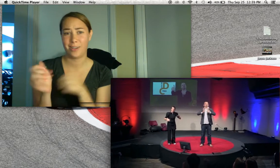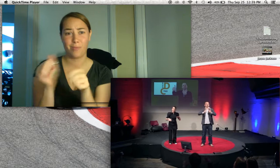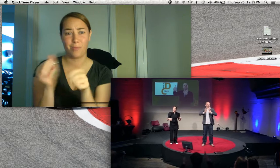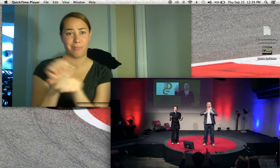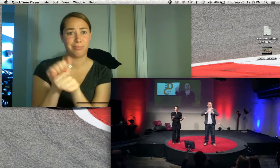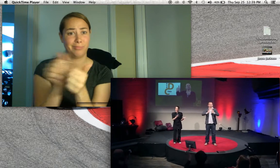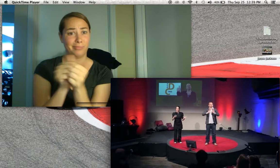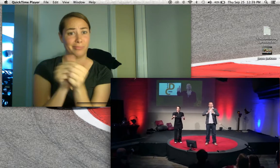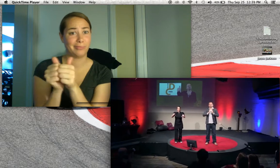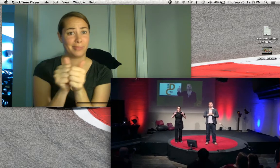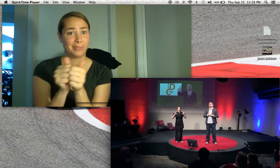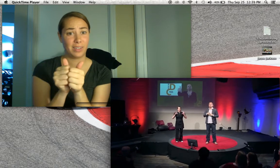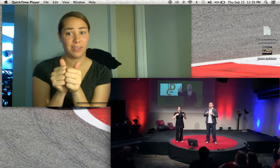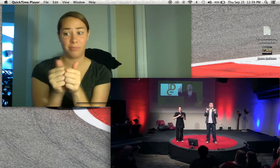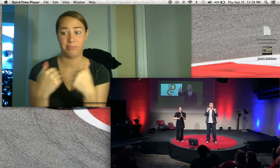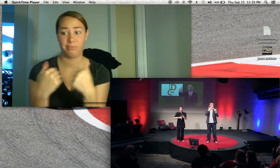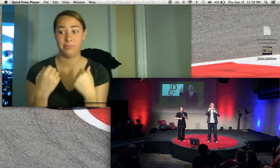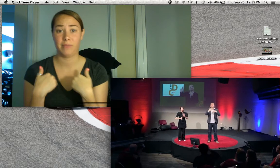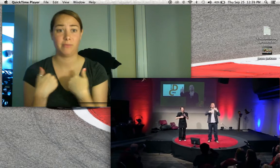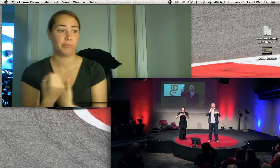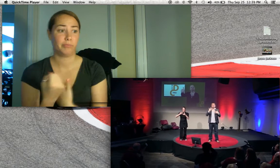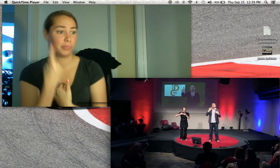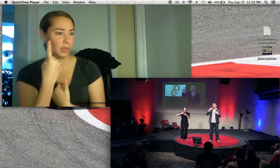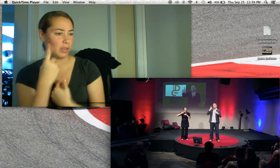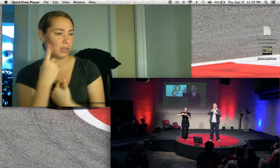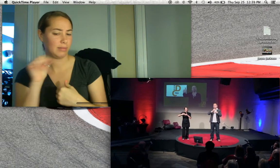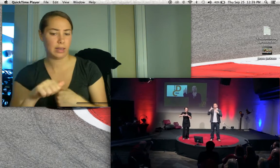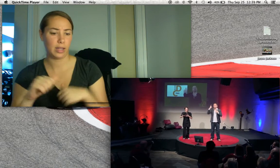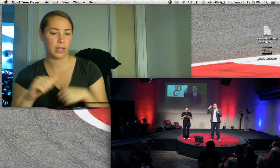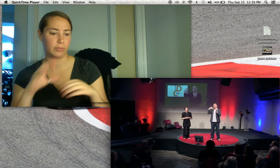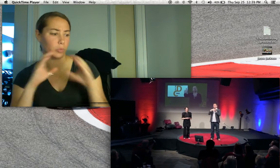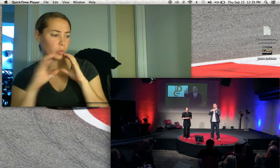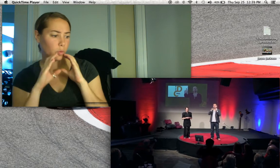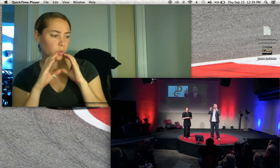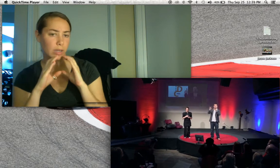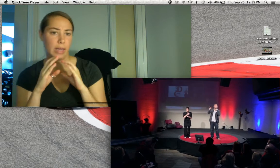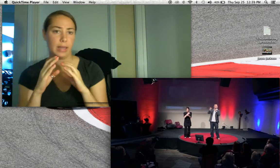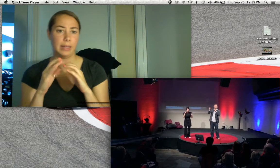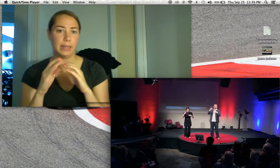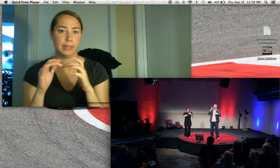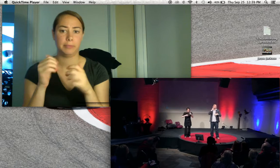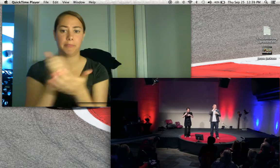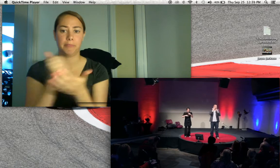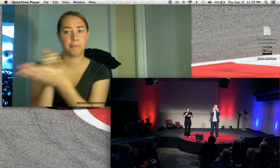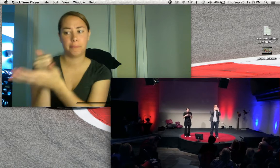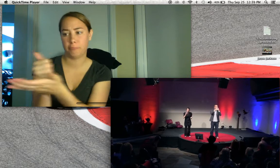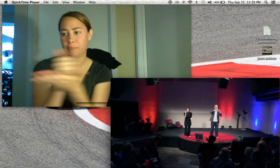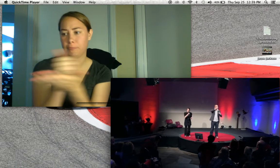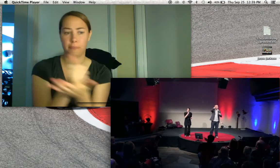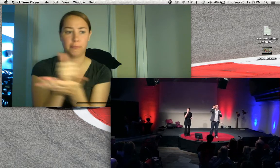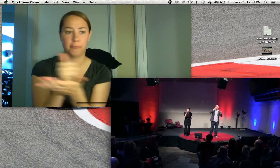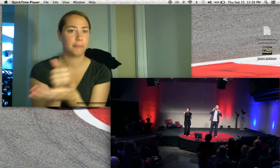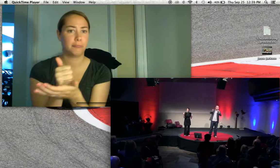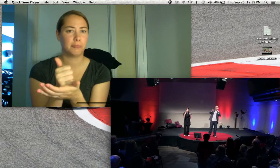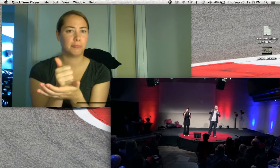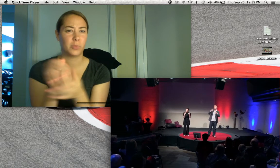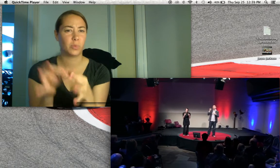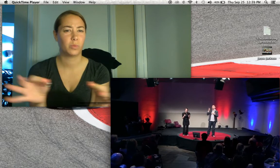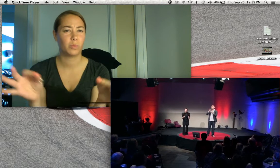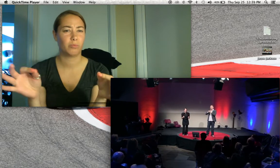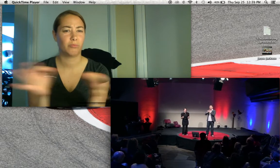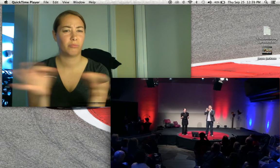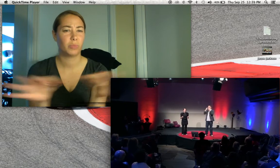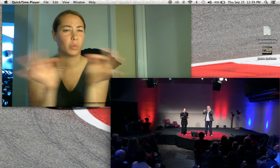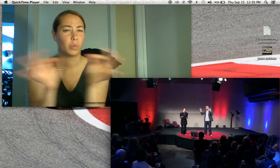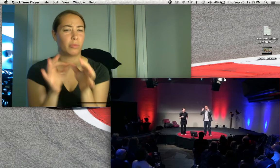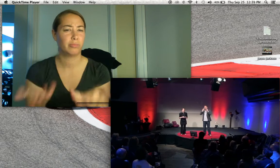sign language, in three minutes. It's a very good program, we have a thousand viewers every time. Deaf school